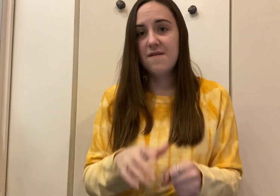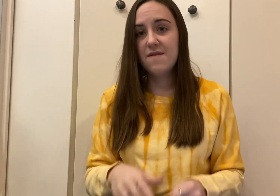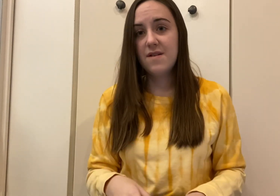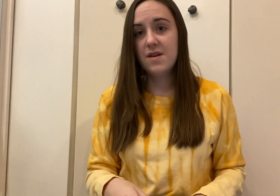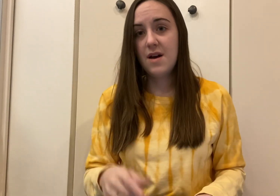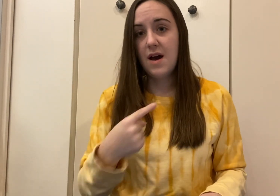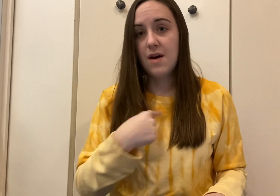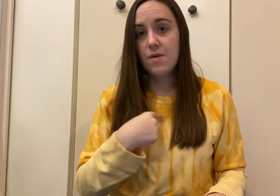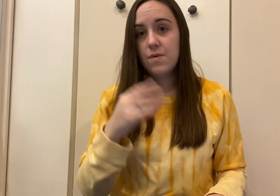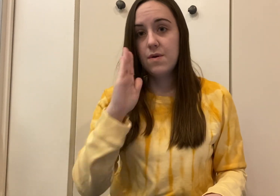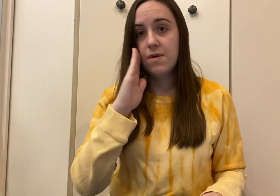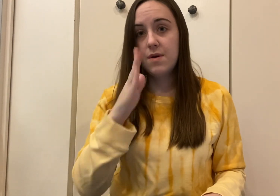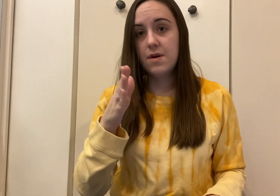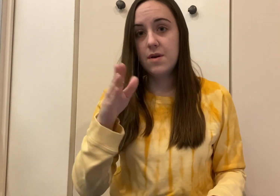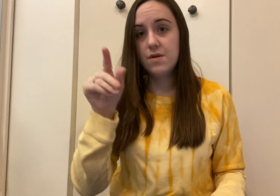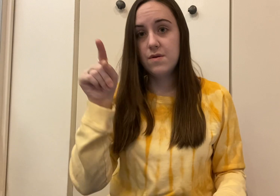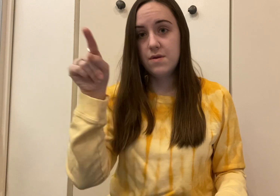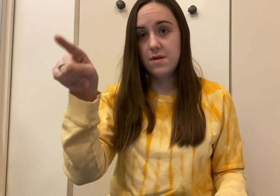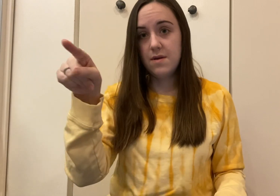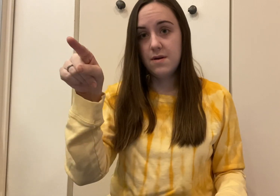I will be there for you I